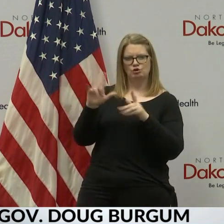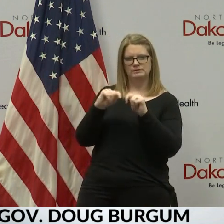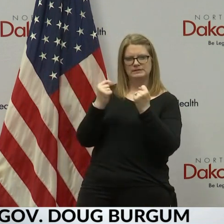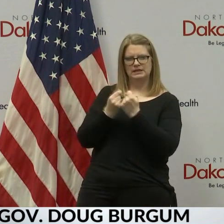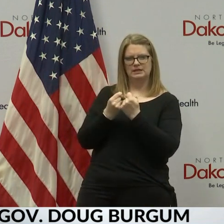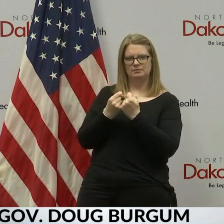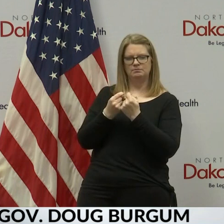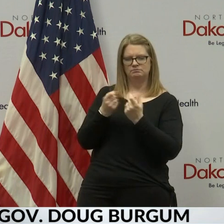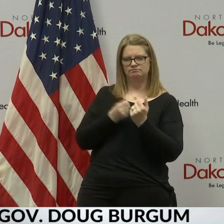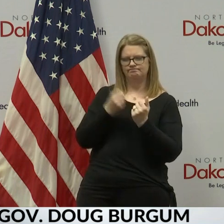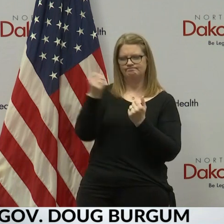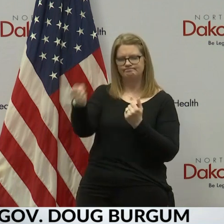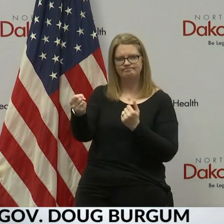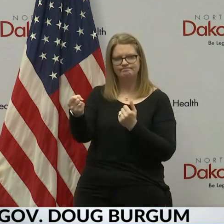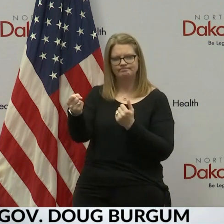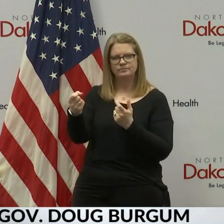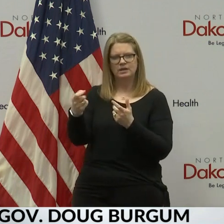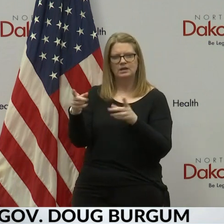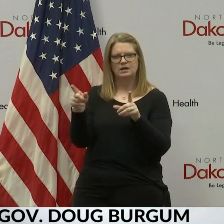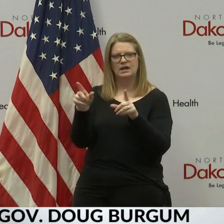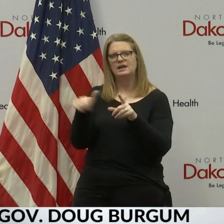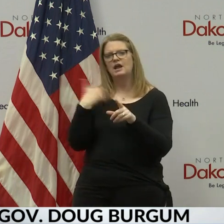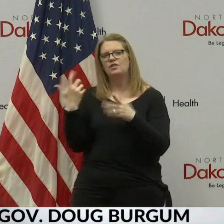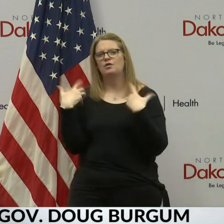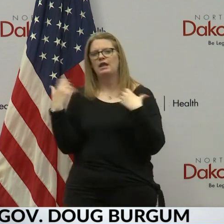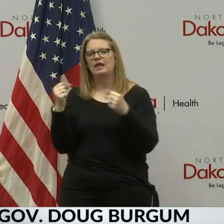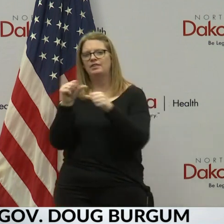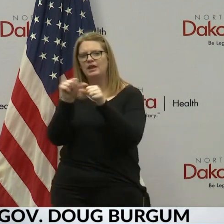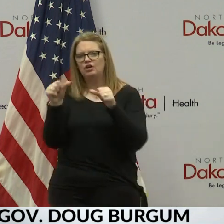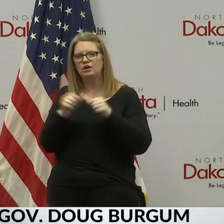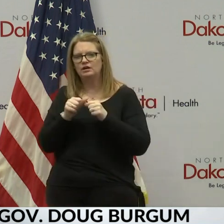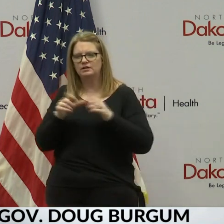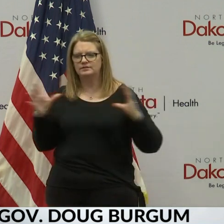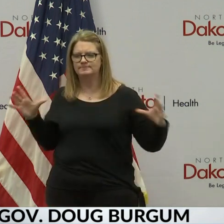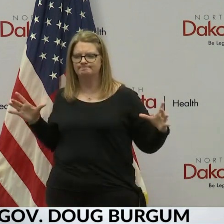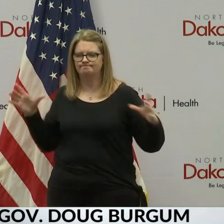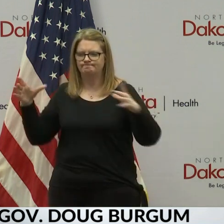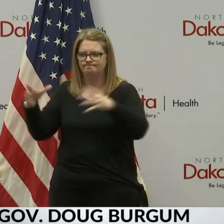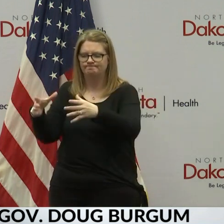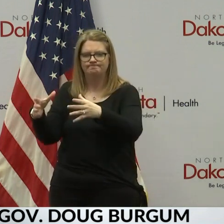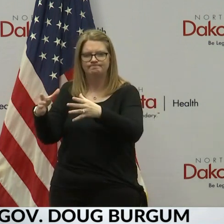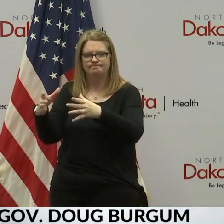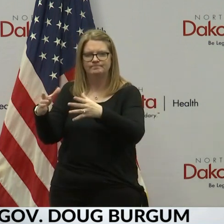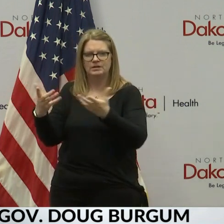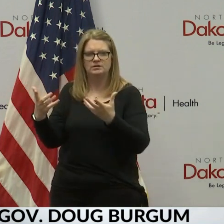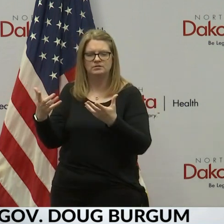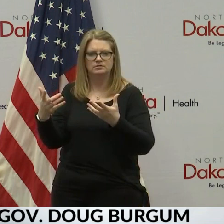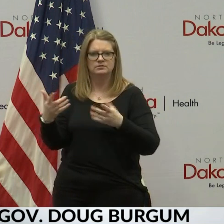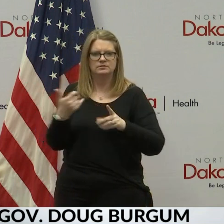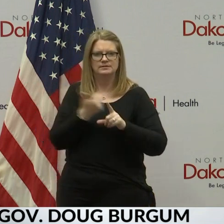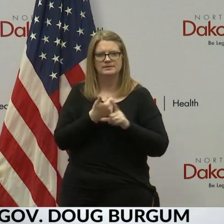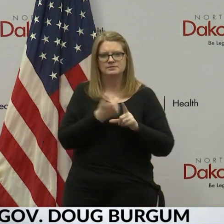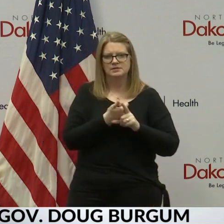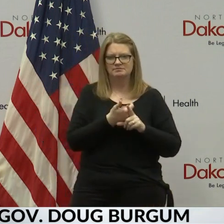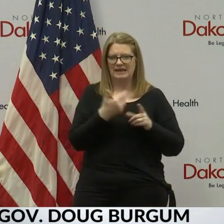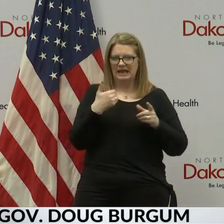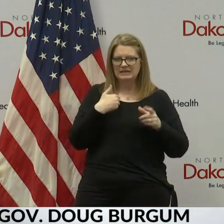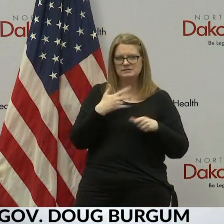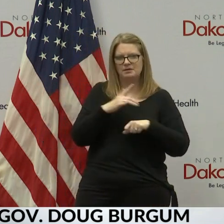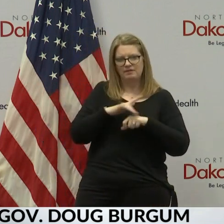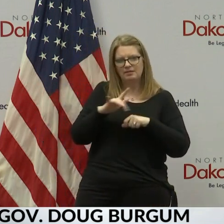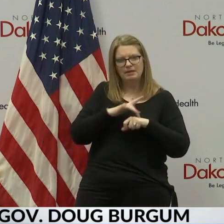We've brought in some more from other health areas around the state that currently weren't, you know, that had some capacity.